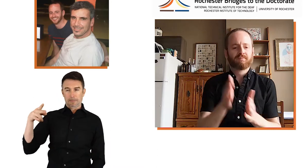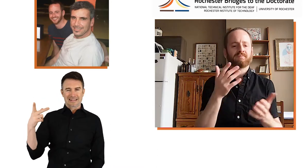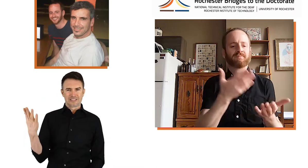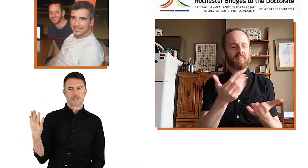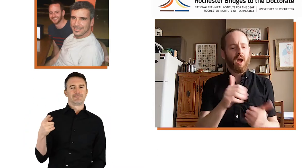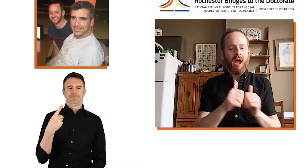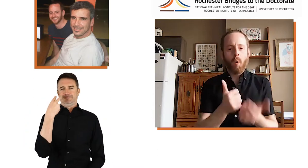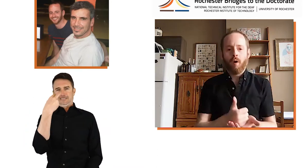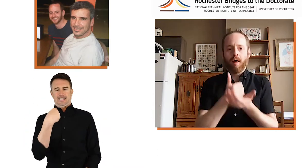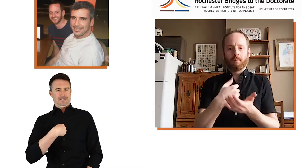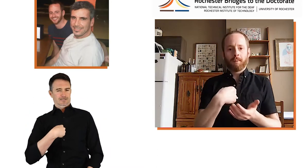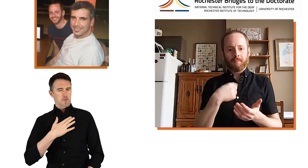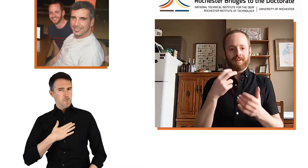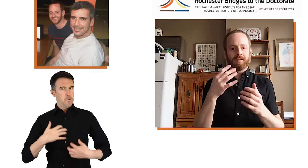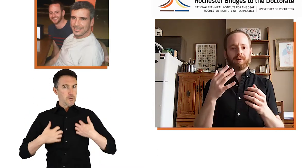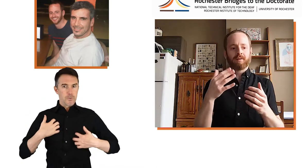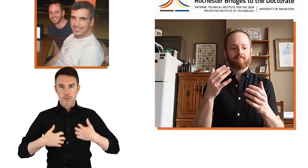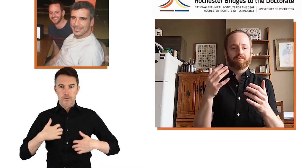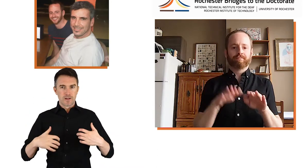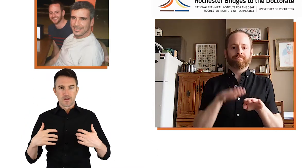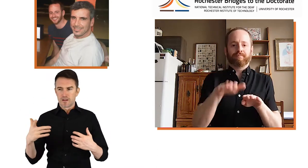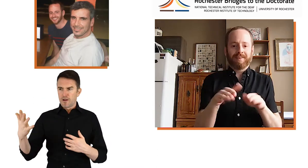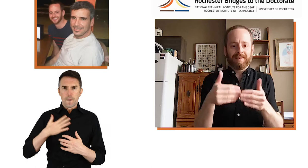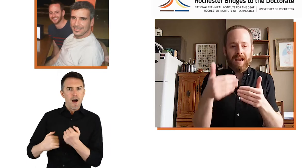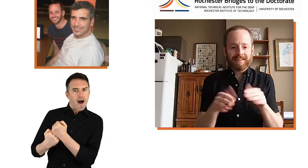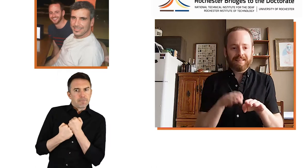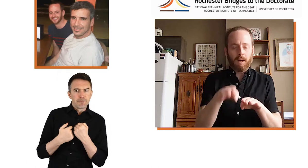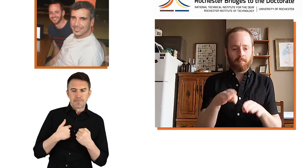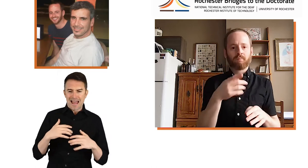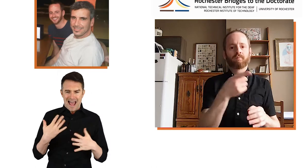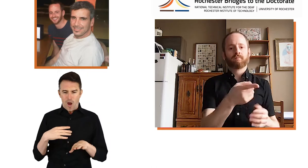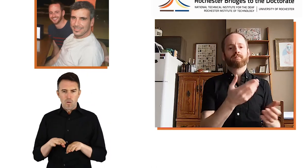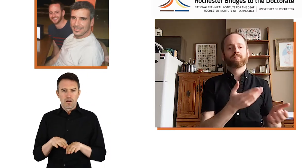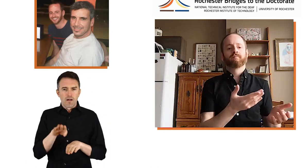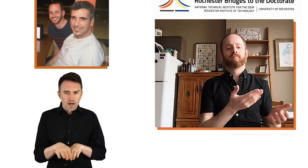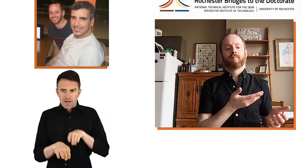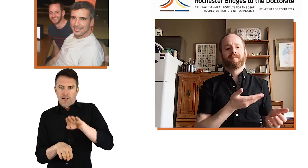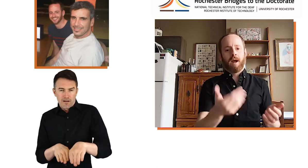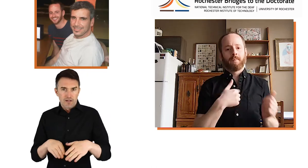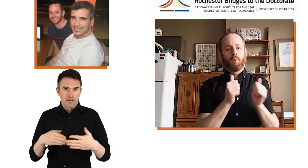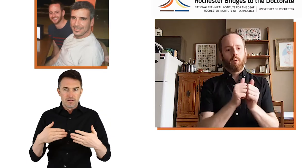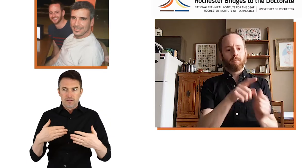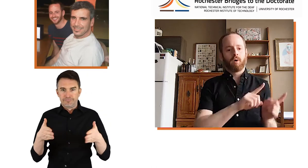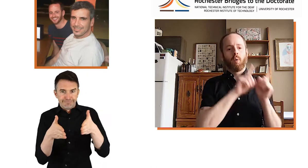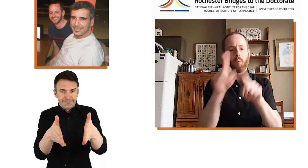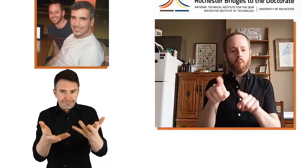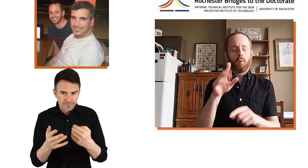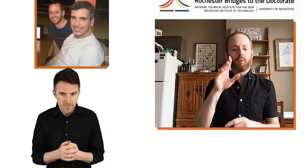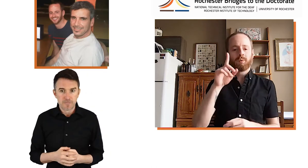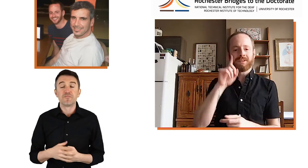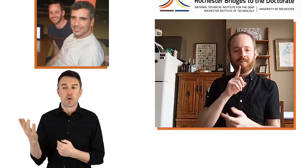Peter could see that I was passionate and he wanted to help me get to my next step, whatever that might be.